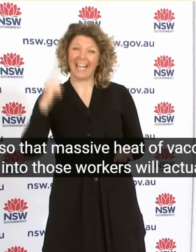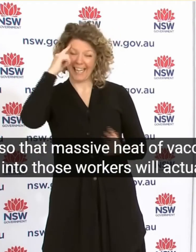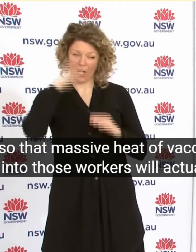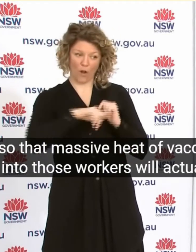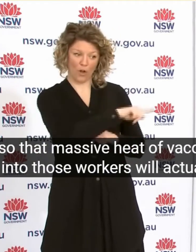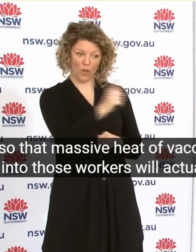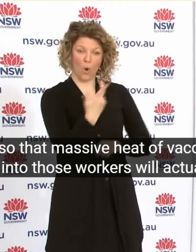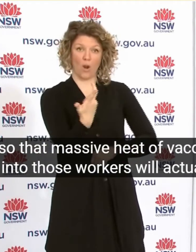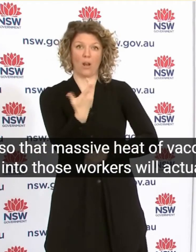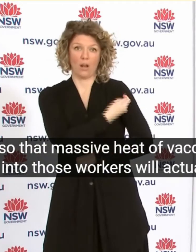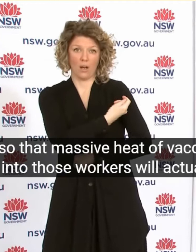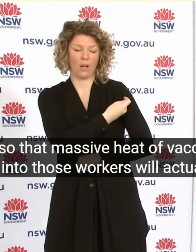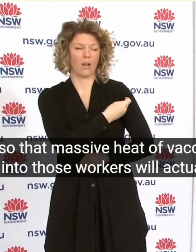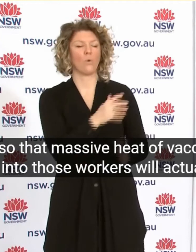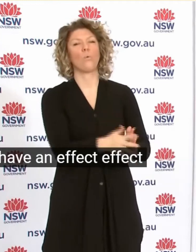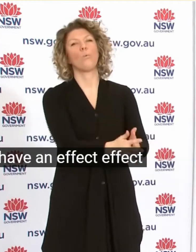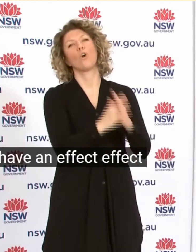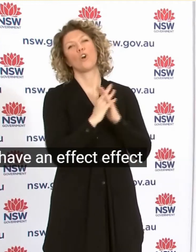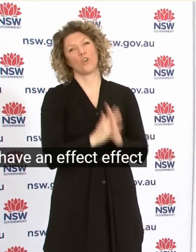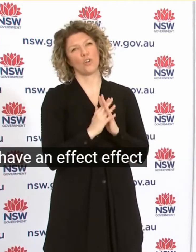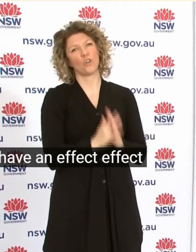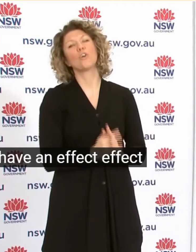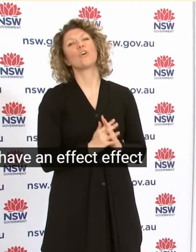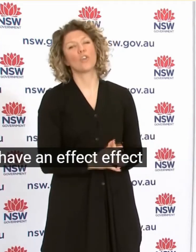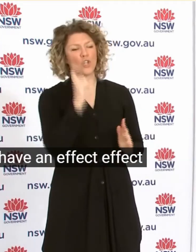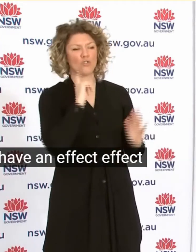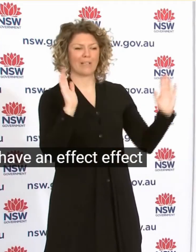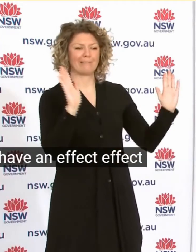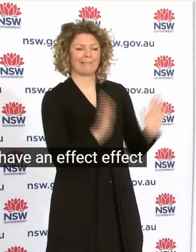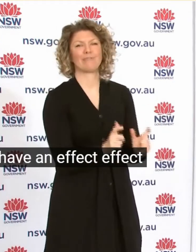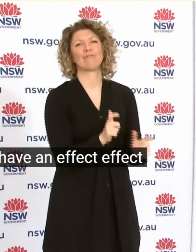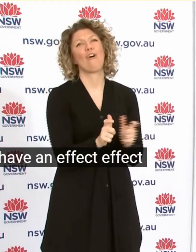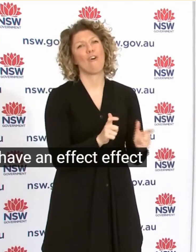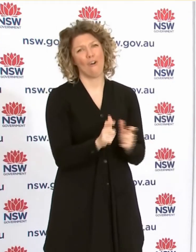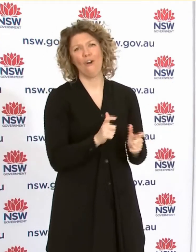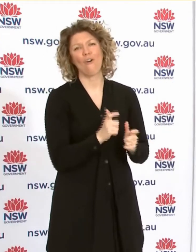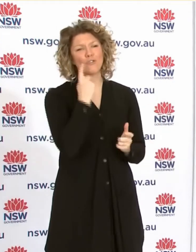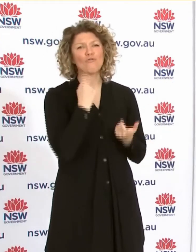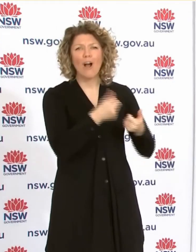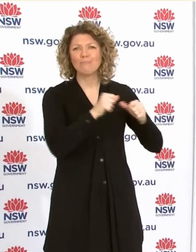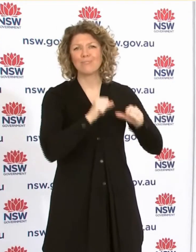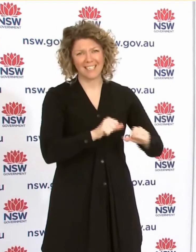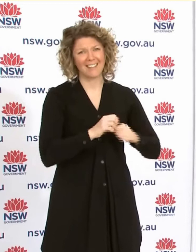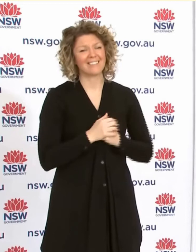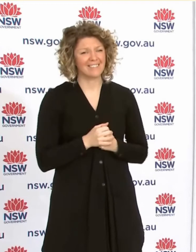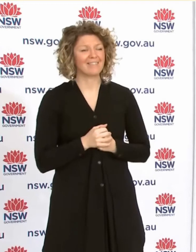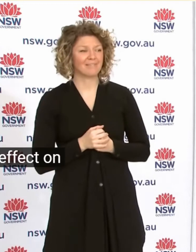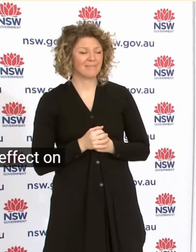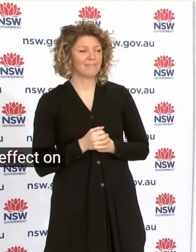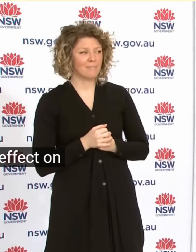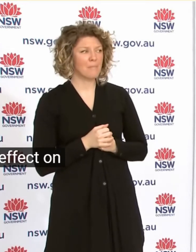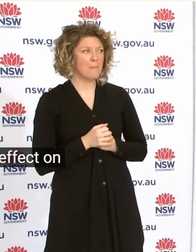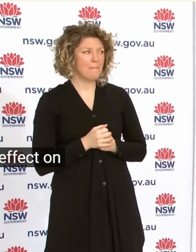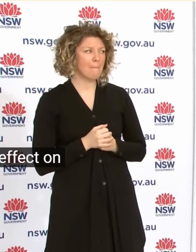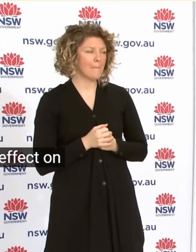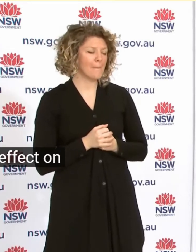Will Actually Have An Effect On The Transmission As Well As Protecting Those Workers We